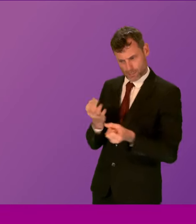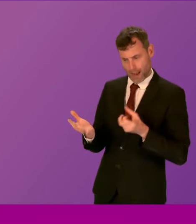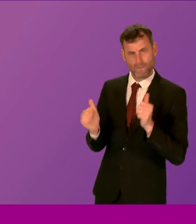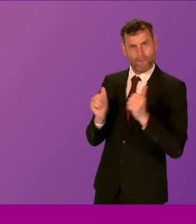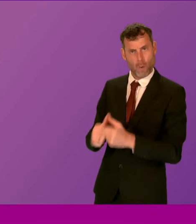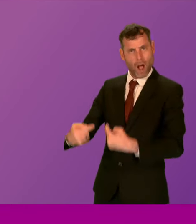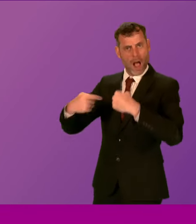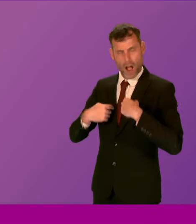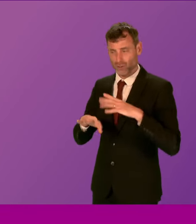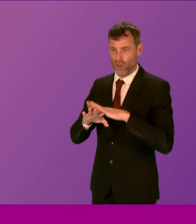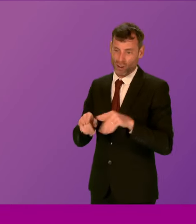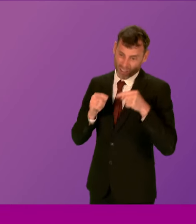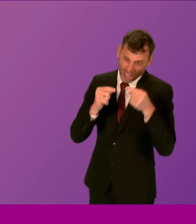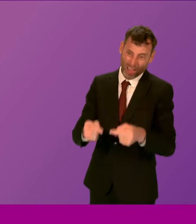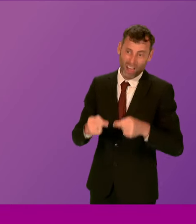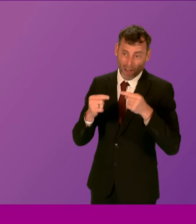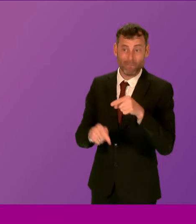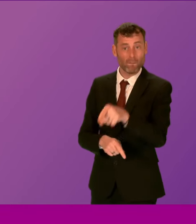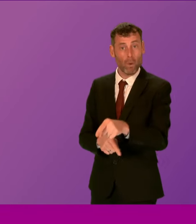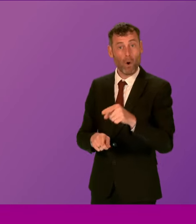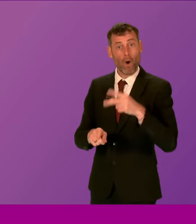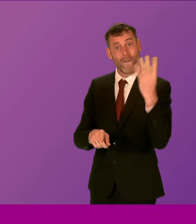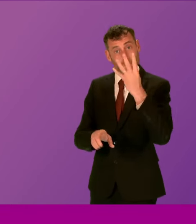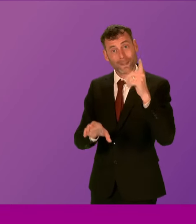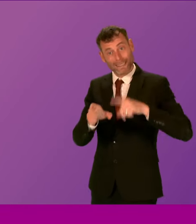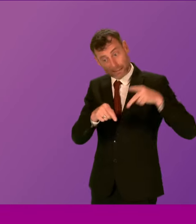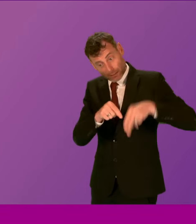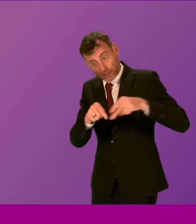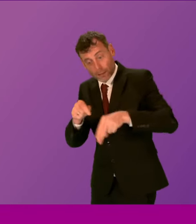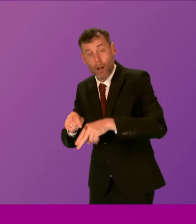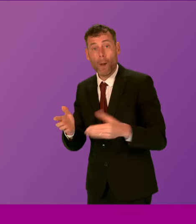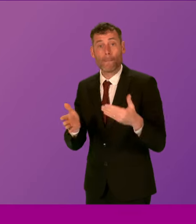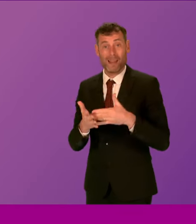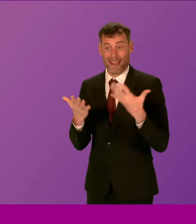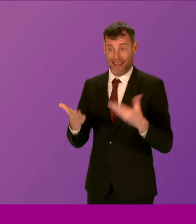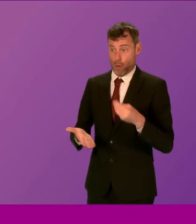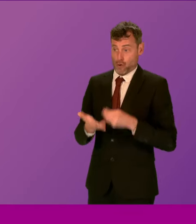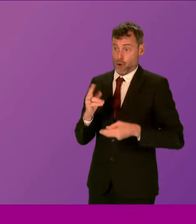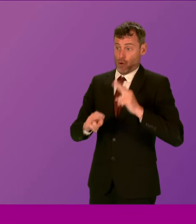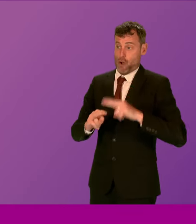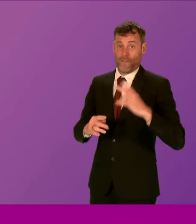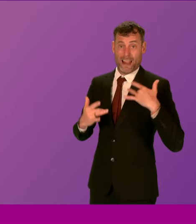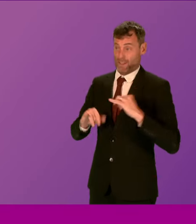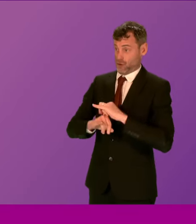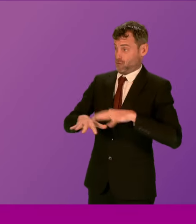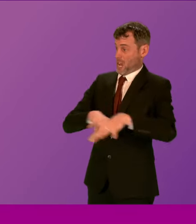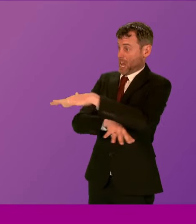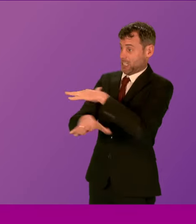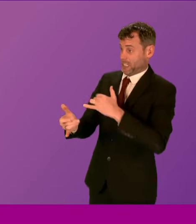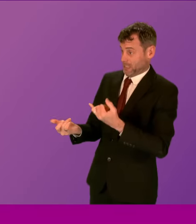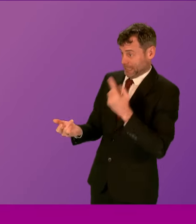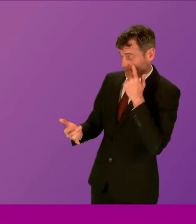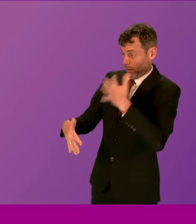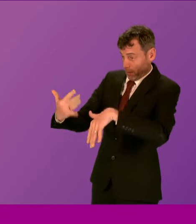to battle 14 years of austerity and a cost-of-living crisis worse than we've ever seen in our living memories, presiding officer.